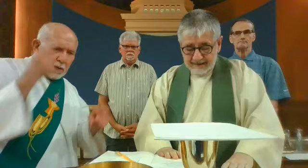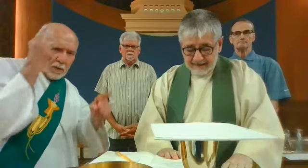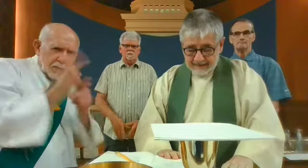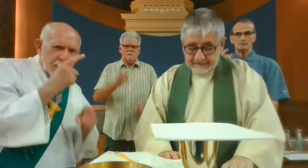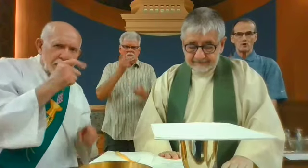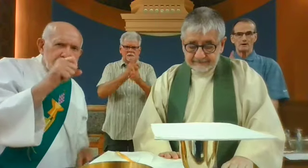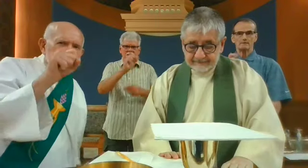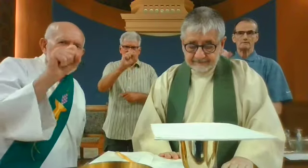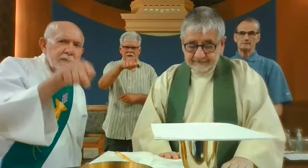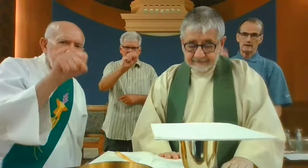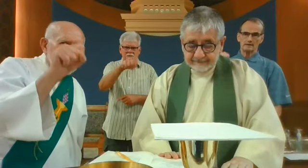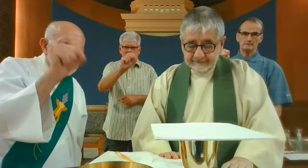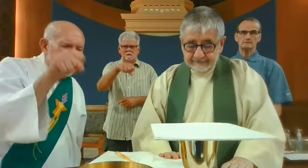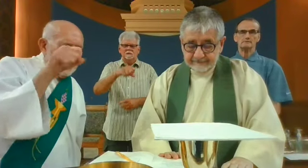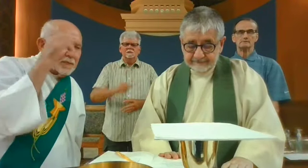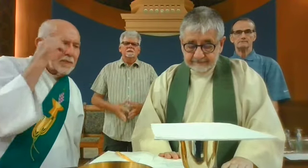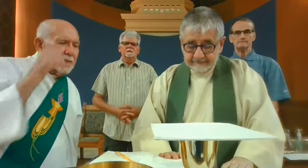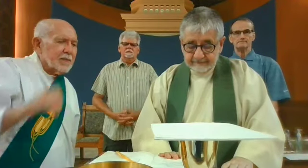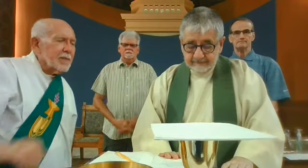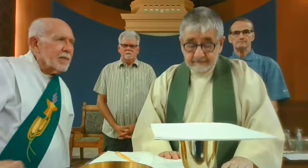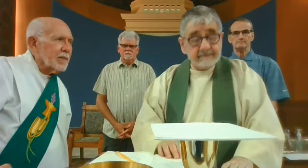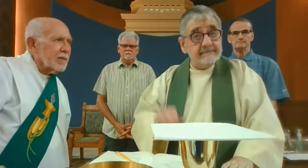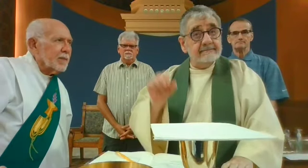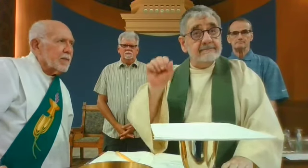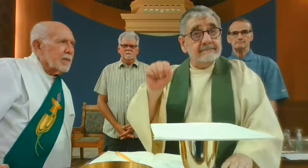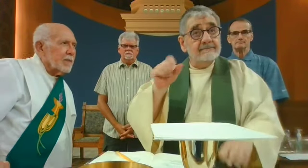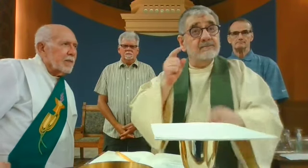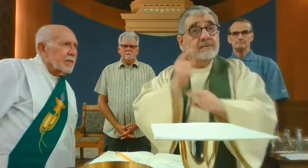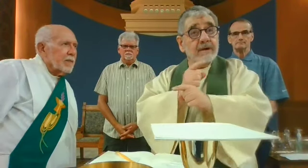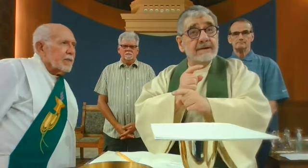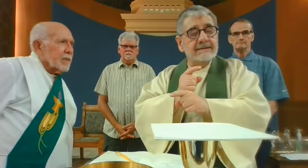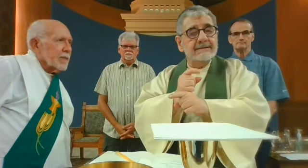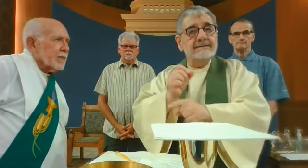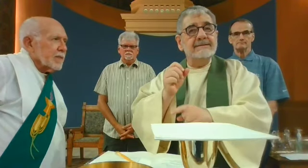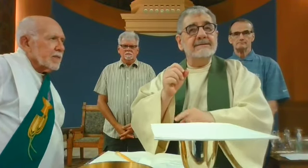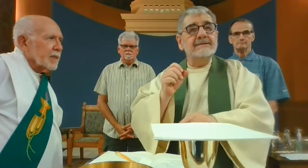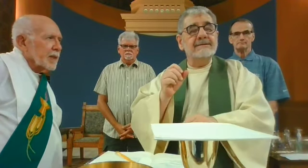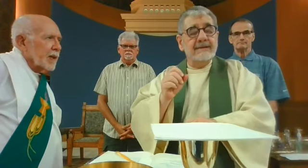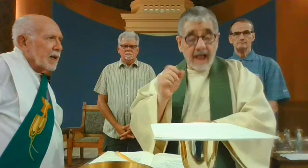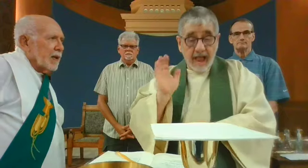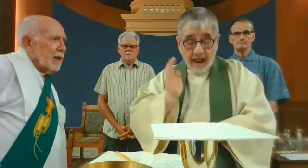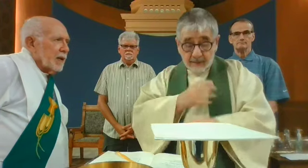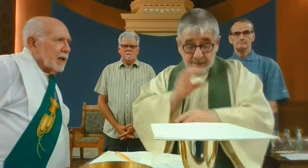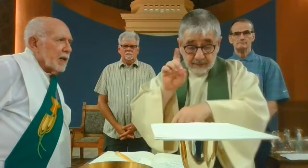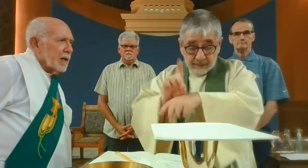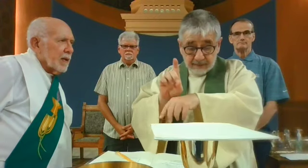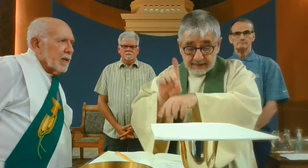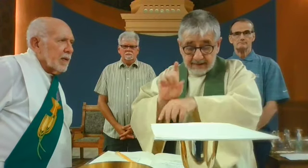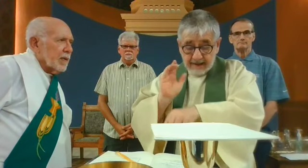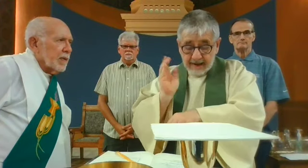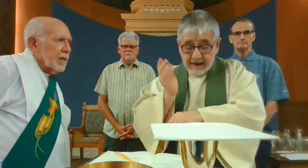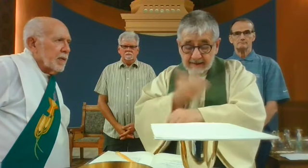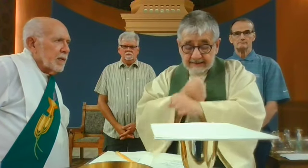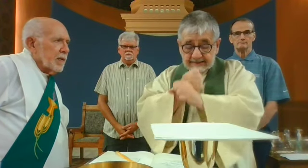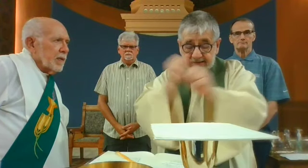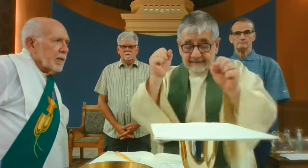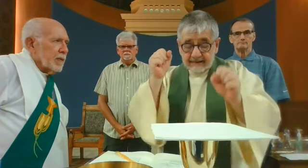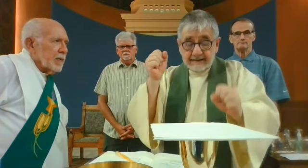God. It is right and just. It is truly right and just, our duty and our salvation,